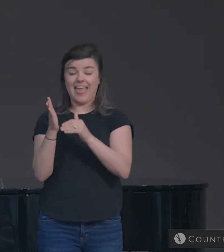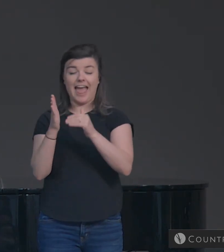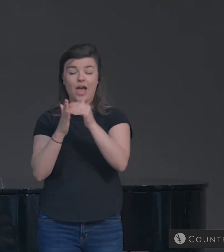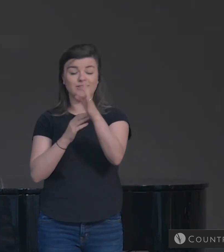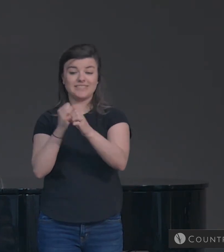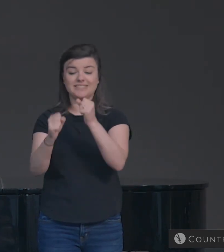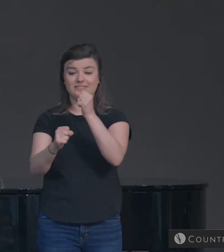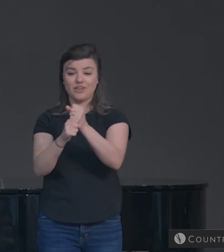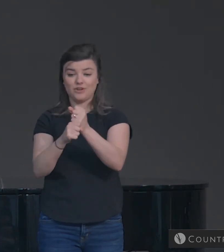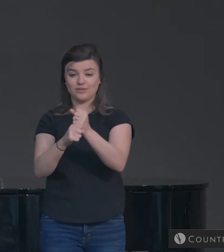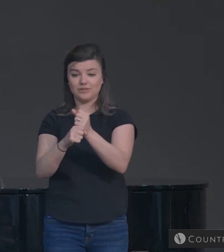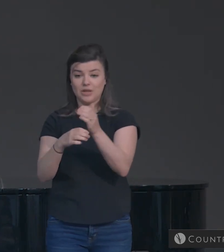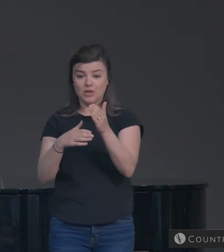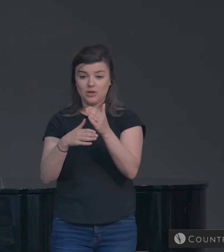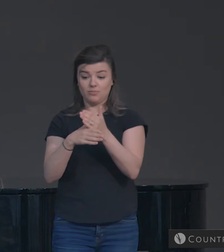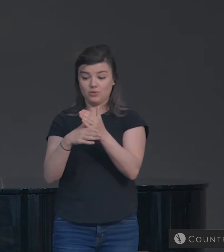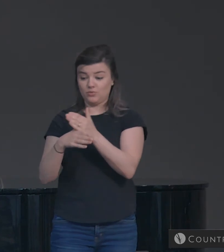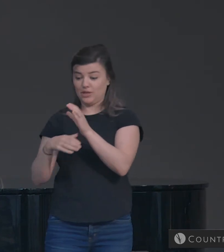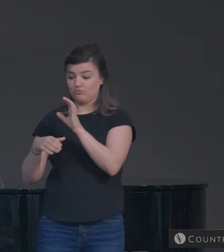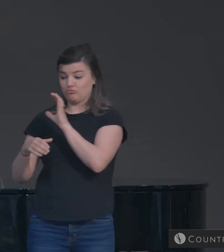between Christ's arrivals on earth.